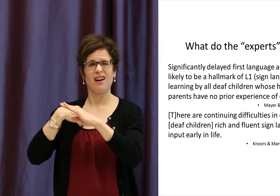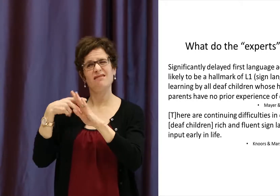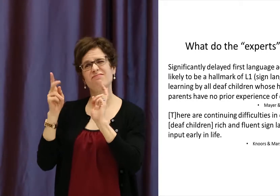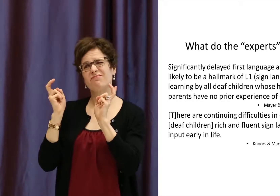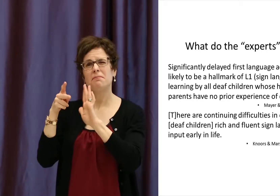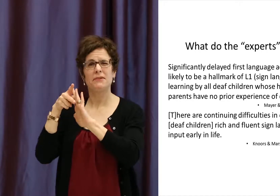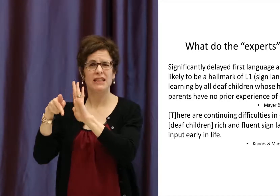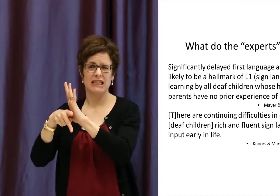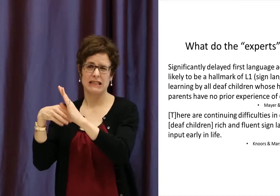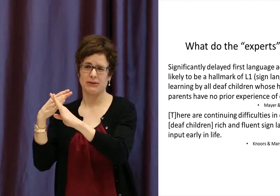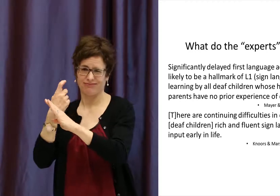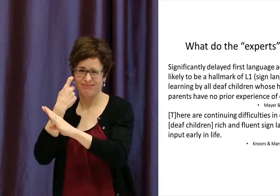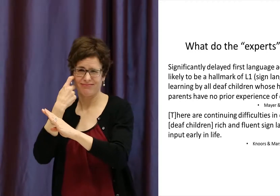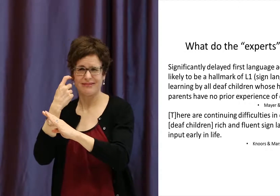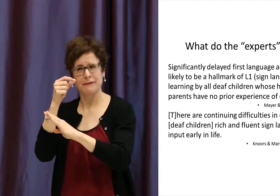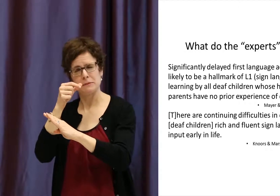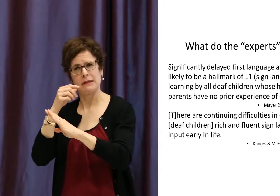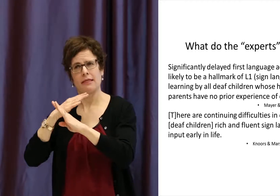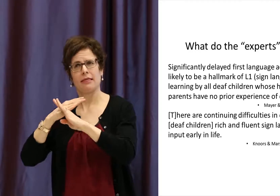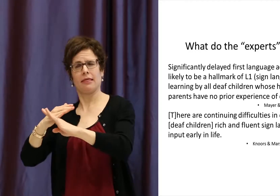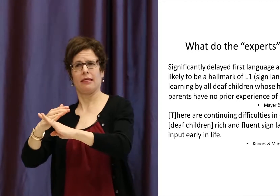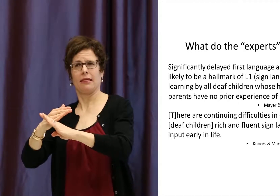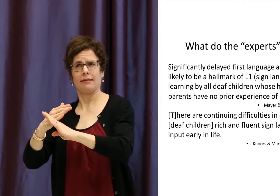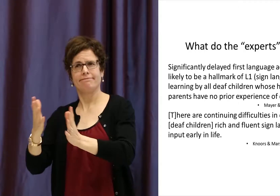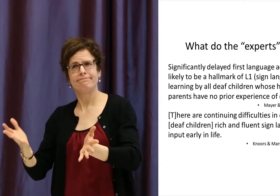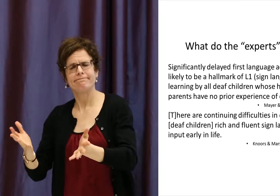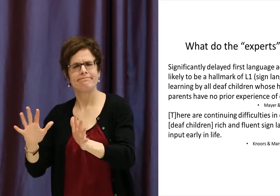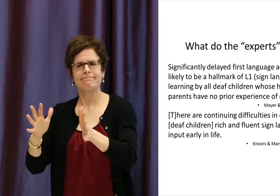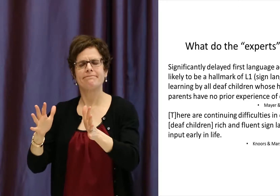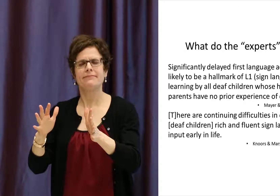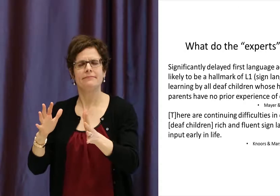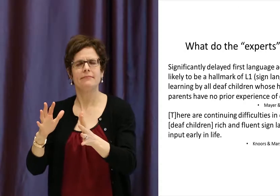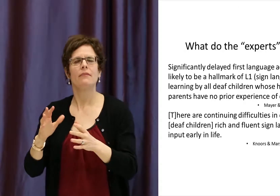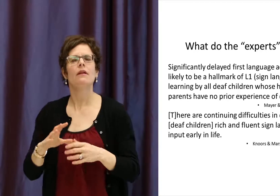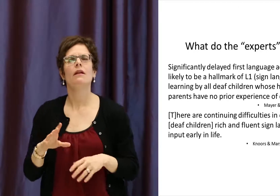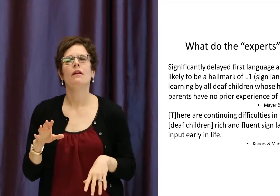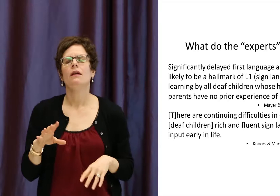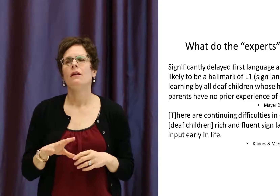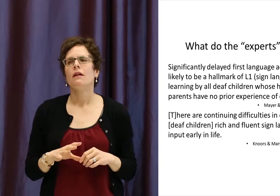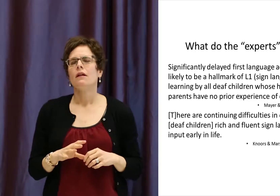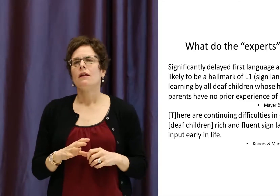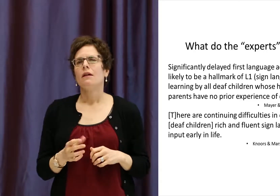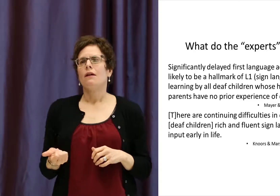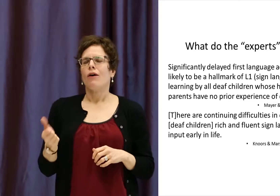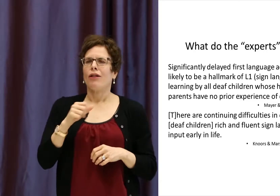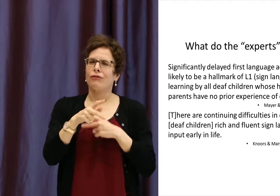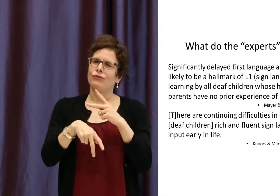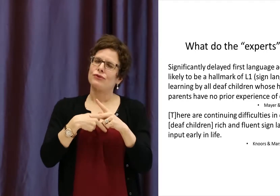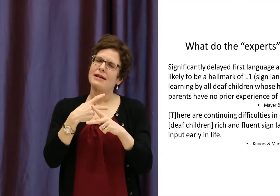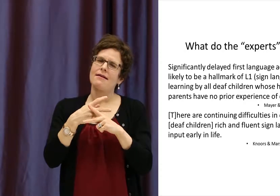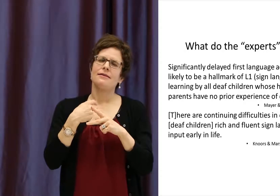So I did speak to one type of barrier, those barriers that are in place within the policies themselves at a governmental level.